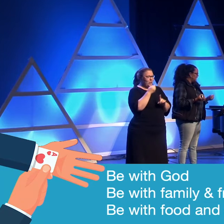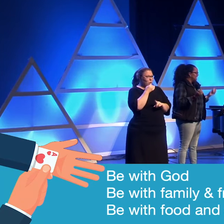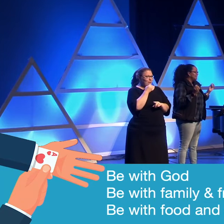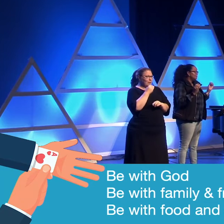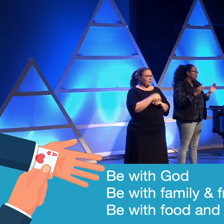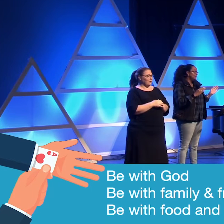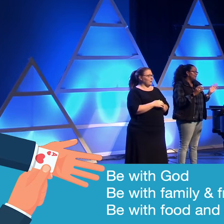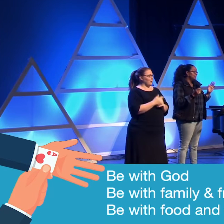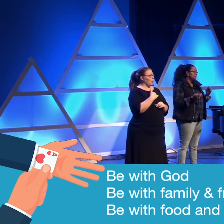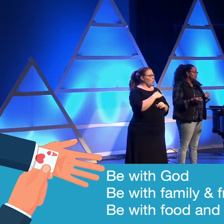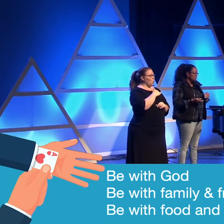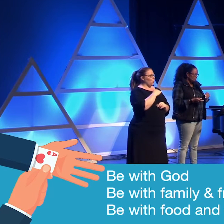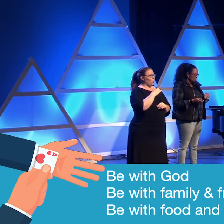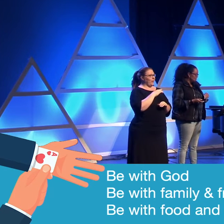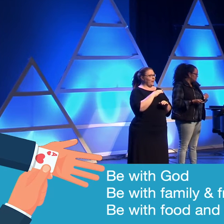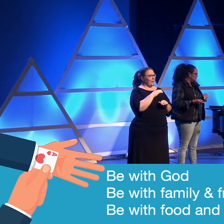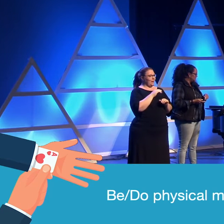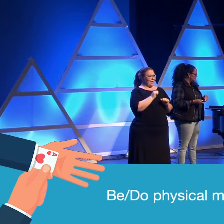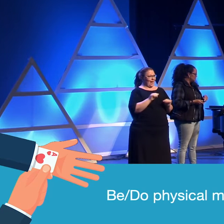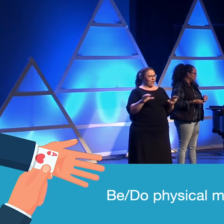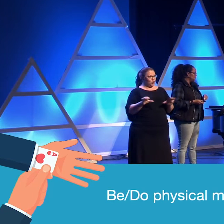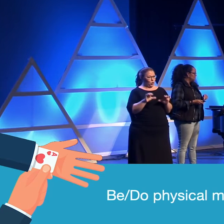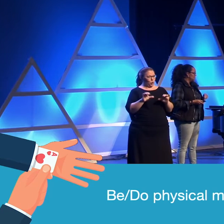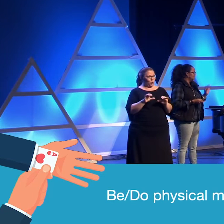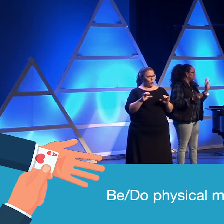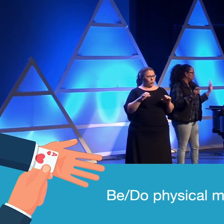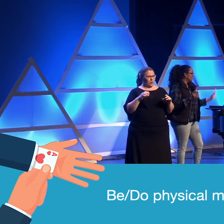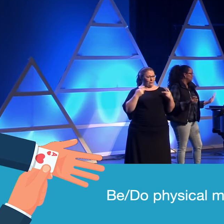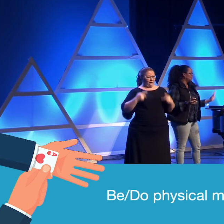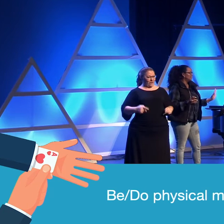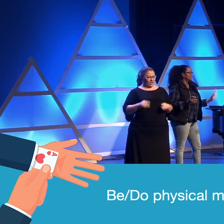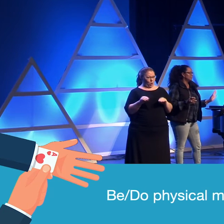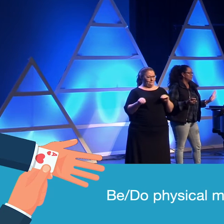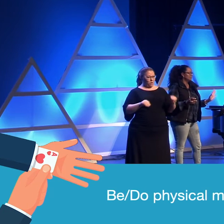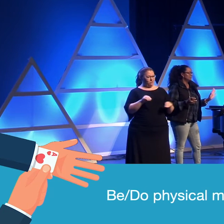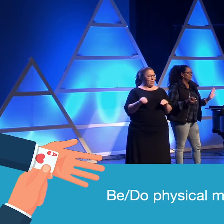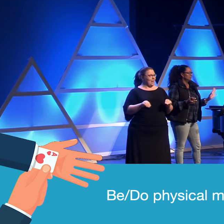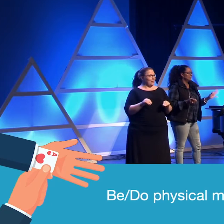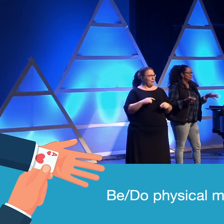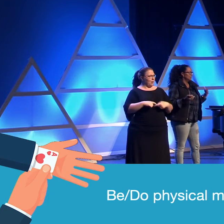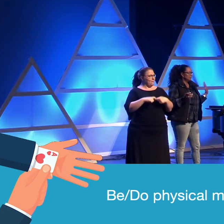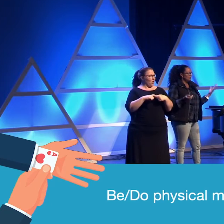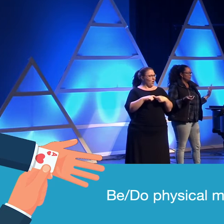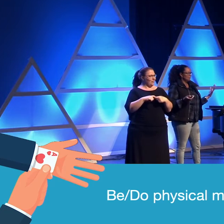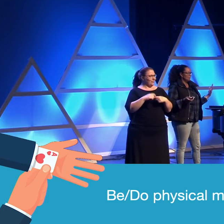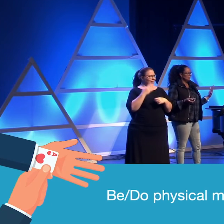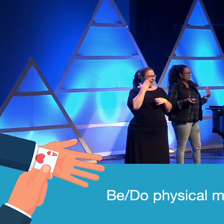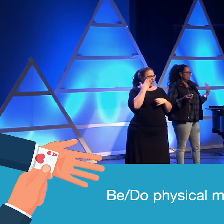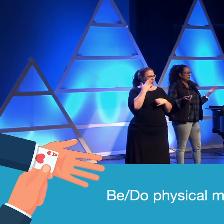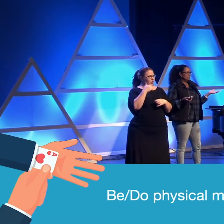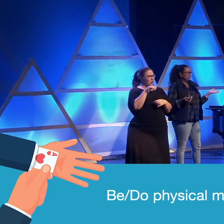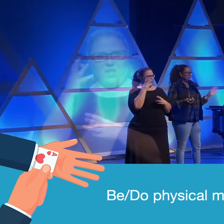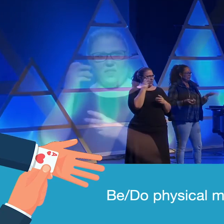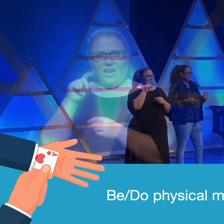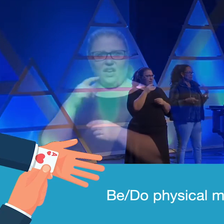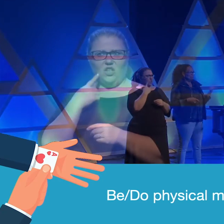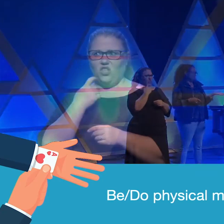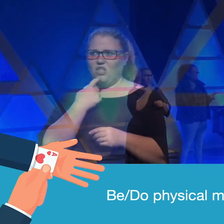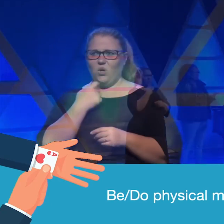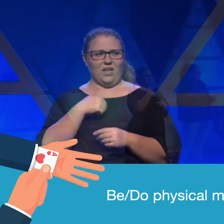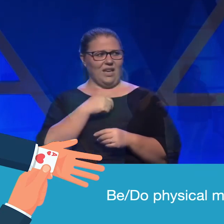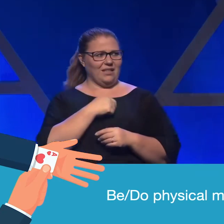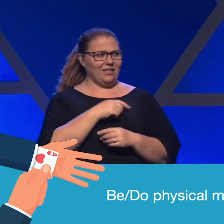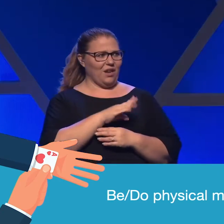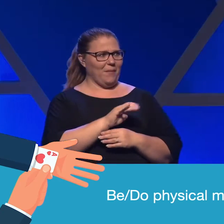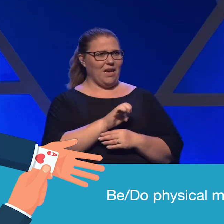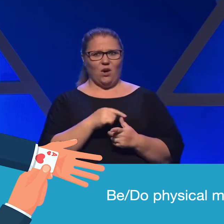We can be, do physical movement. Now, I'm going to pause here because I know you're just thinking, well, she just told us you can either be